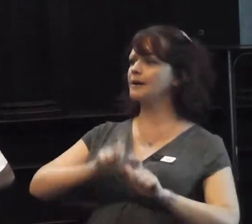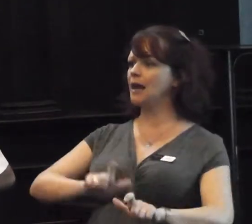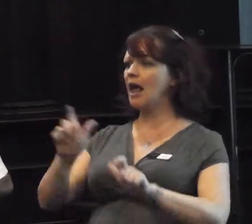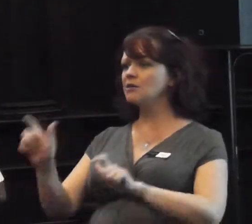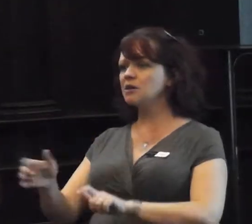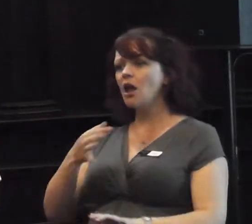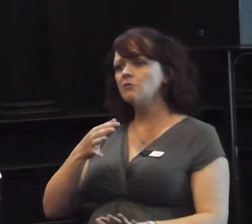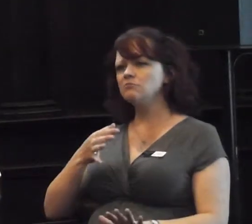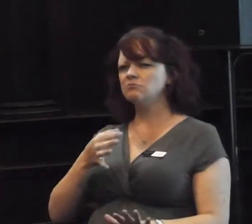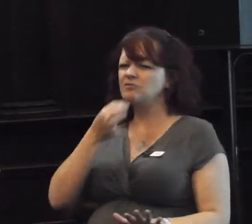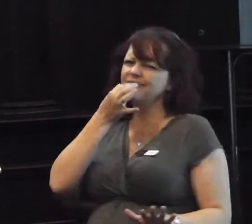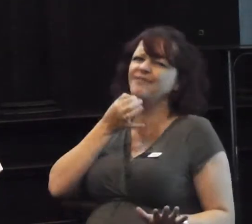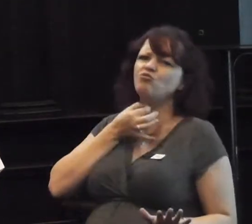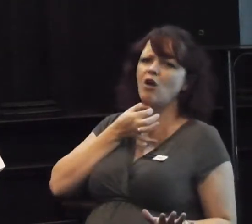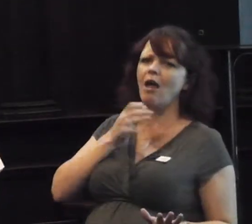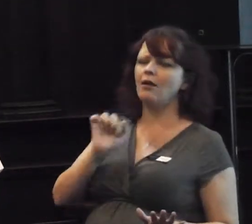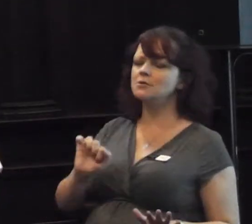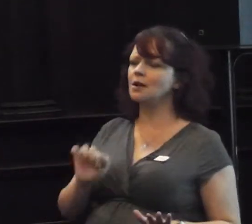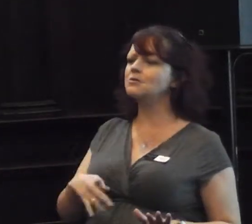rare, I would say.